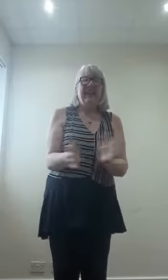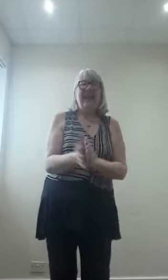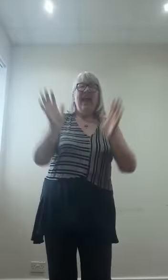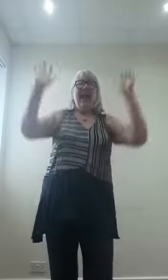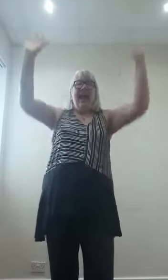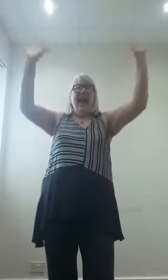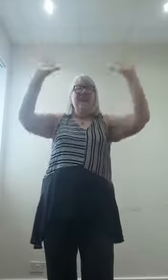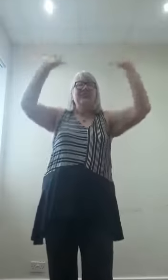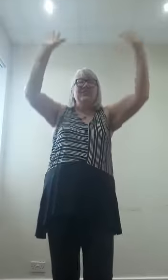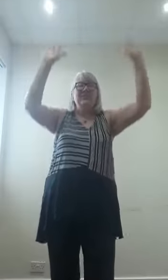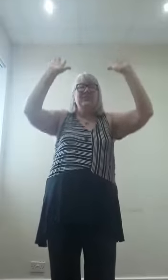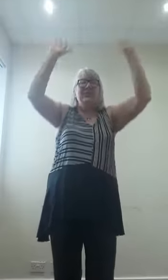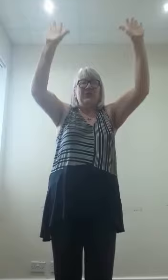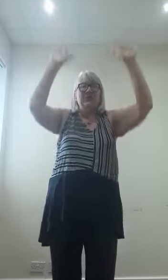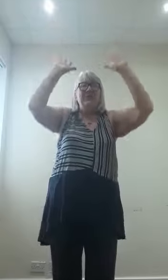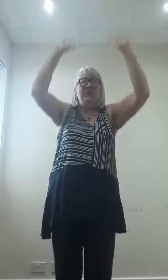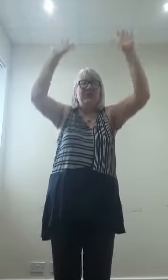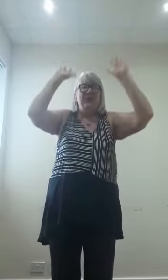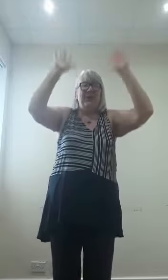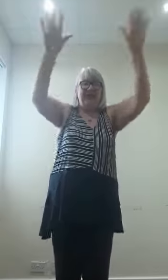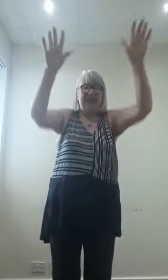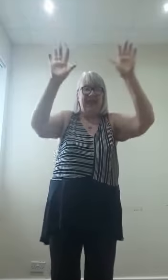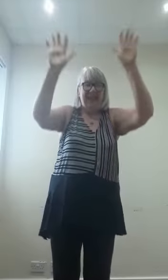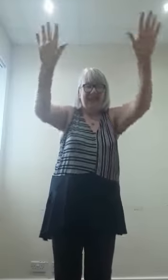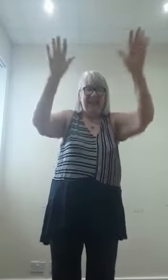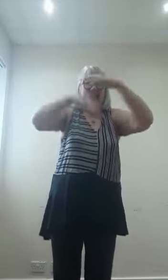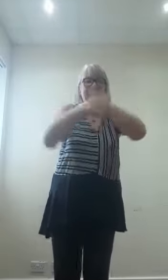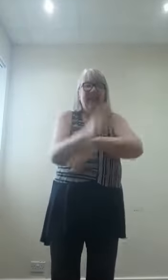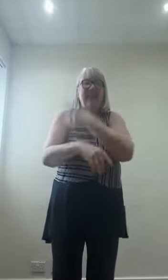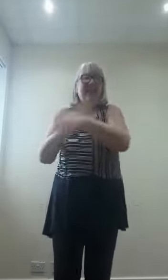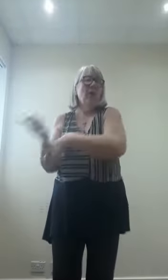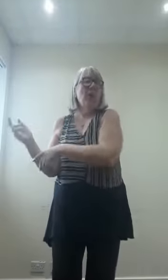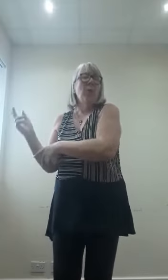Aga-do, do, do. Ooh.